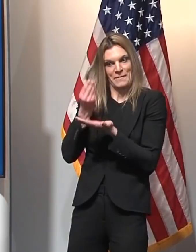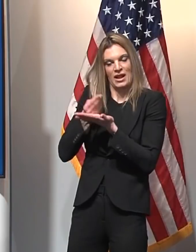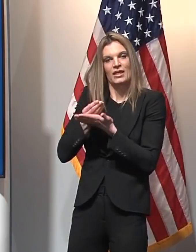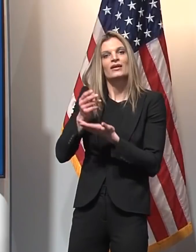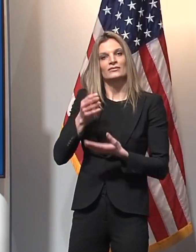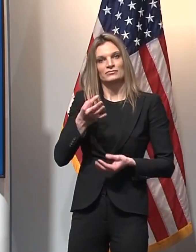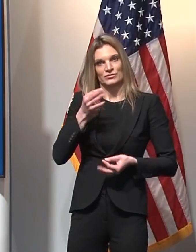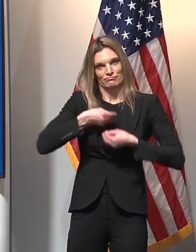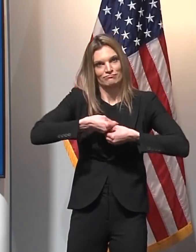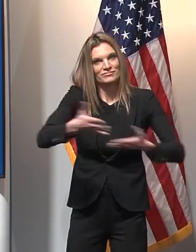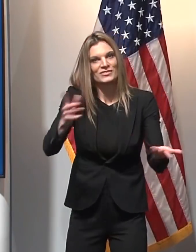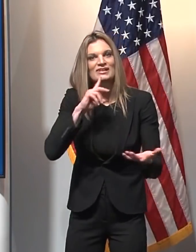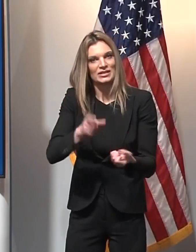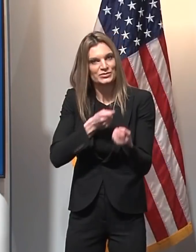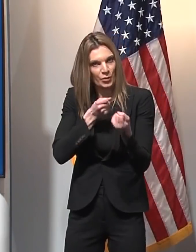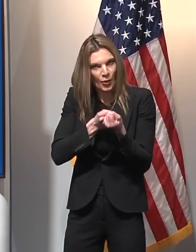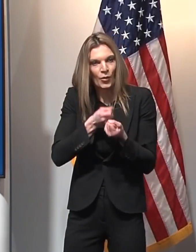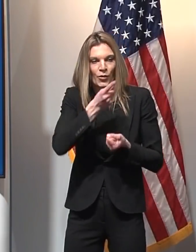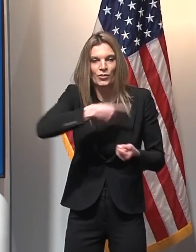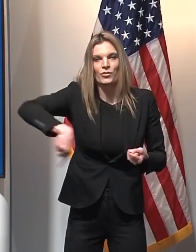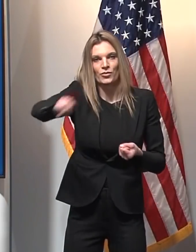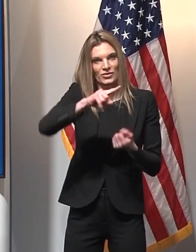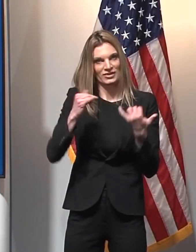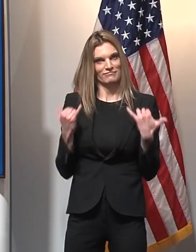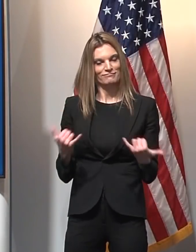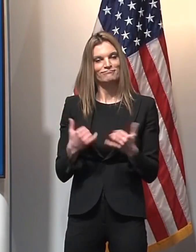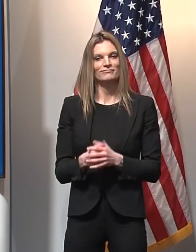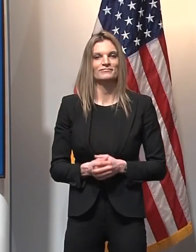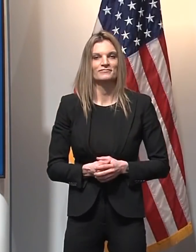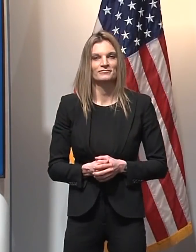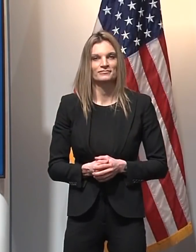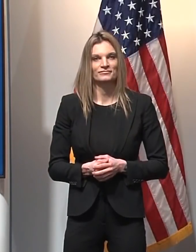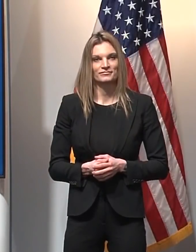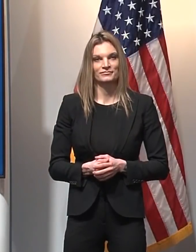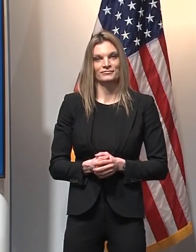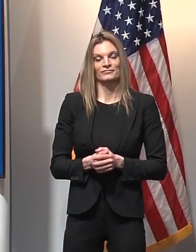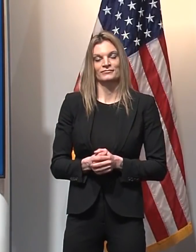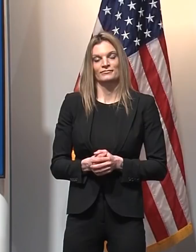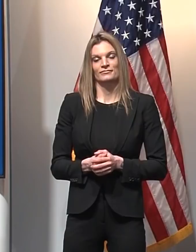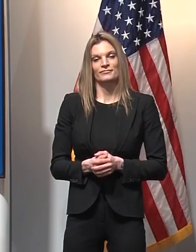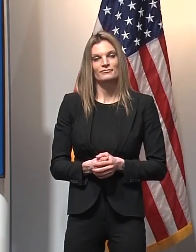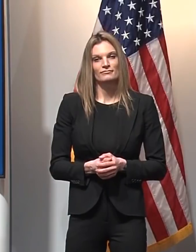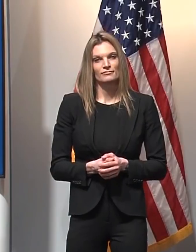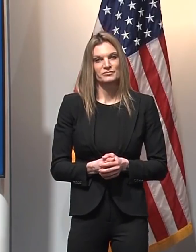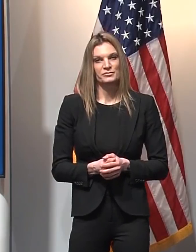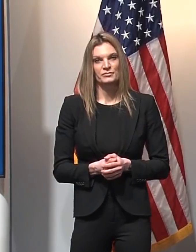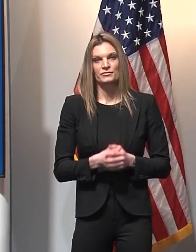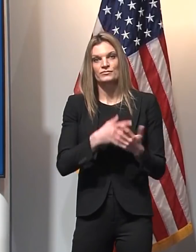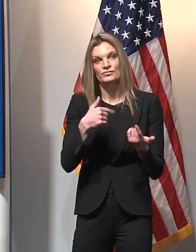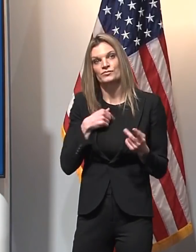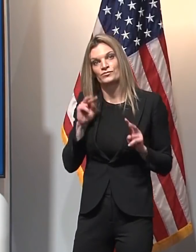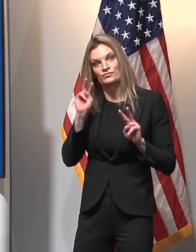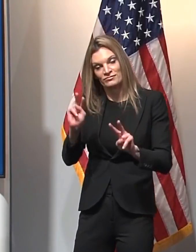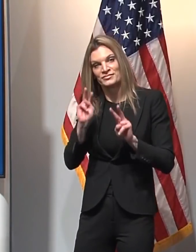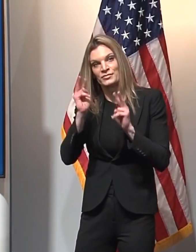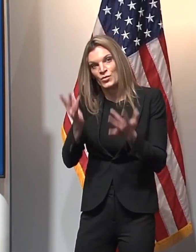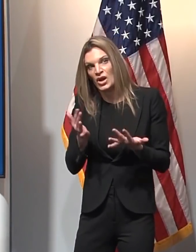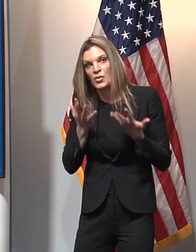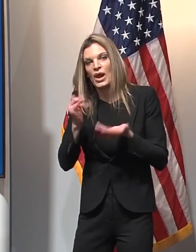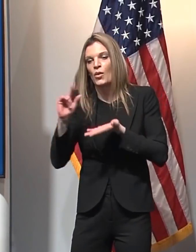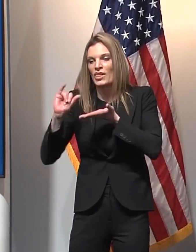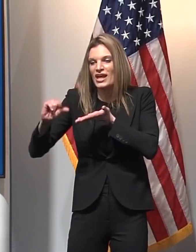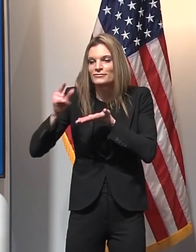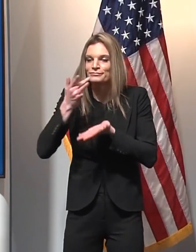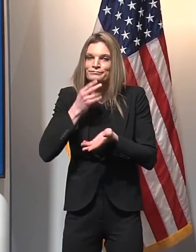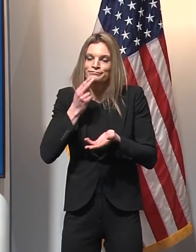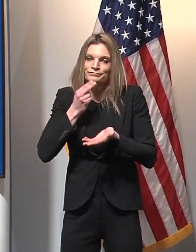support the incredible progress that we've made as a state. Meeting it out in tranches, if